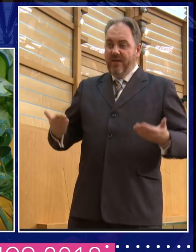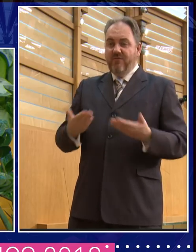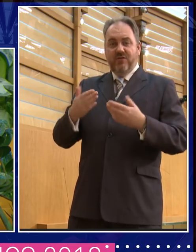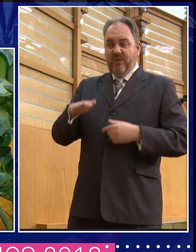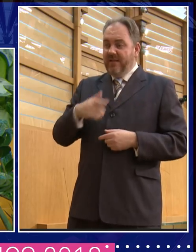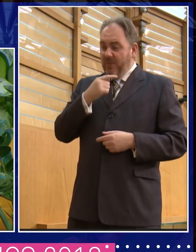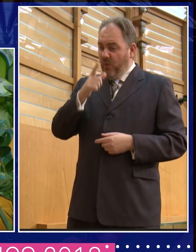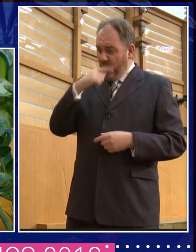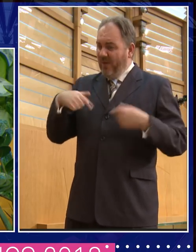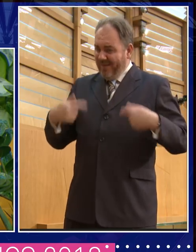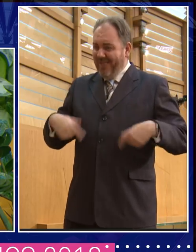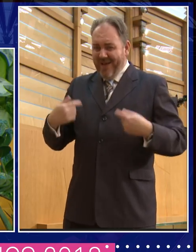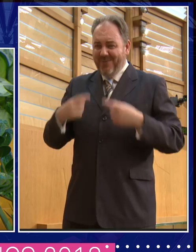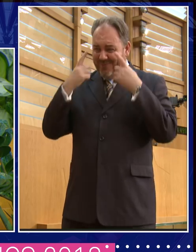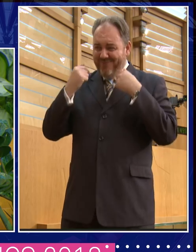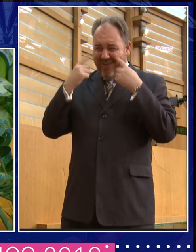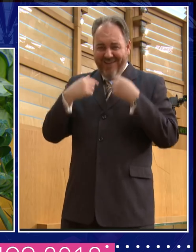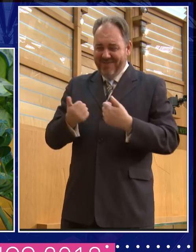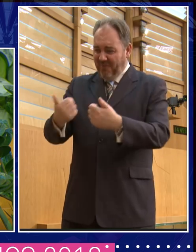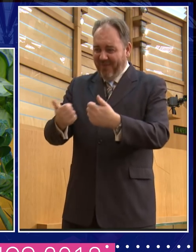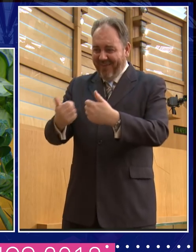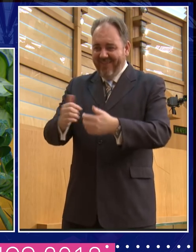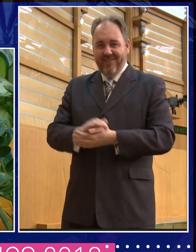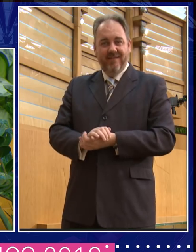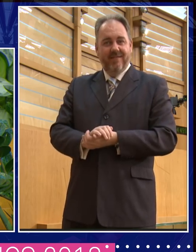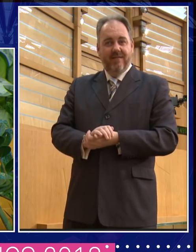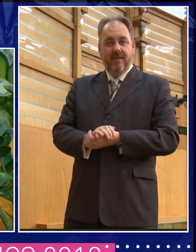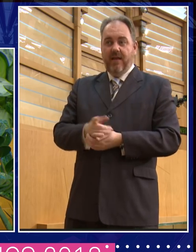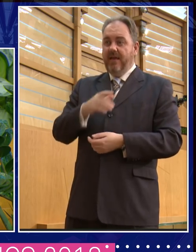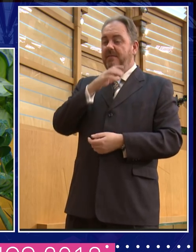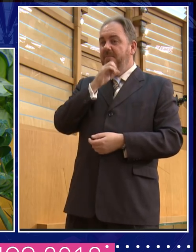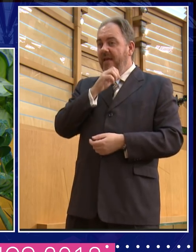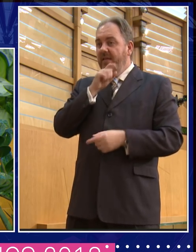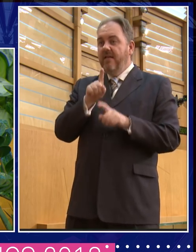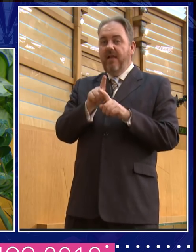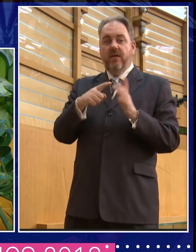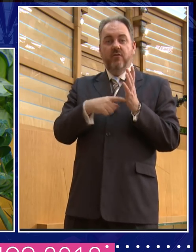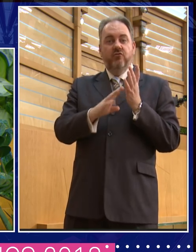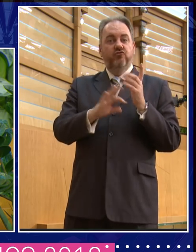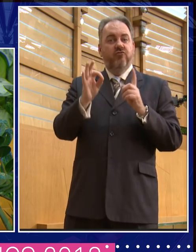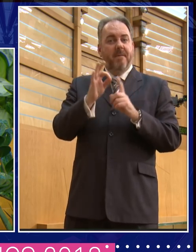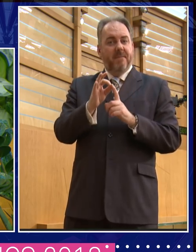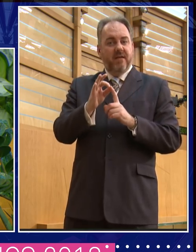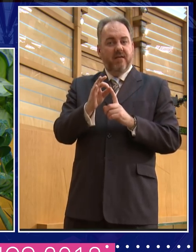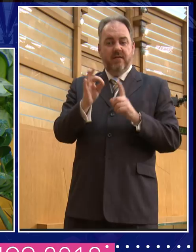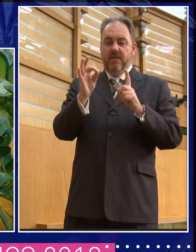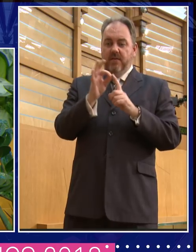allowed to cry. And, and guys like, you know, Trump and Putin, whatever, and I'm sure we could name some